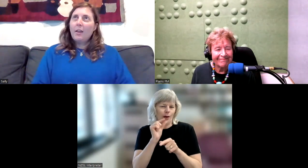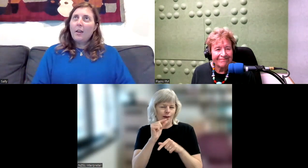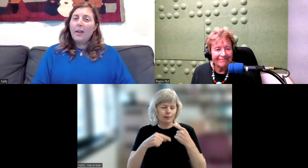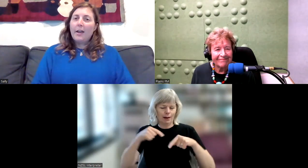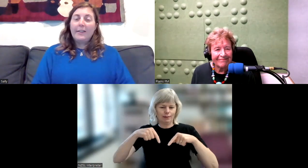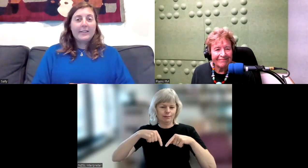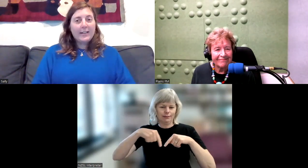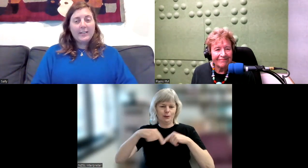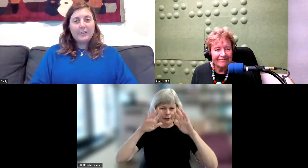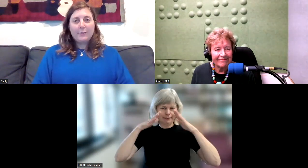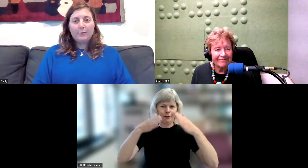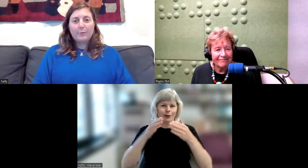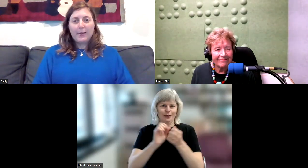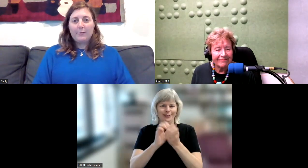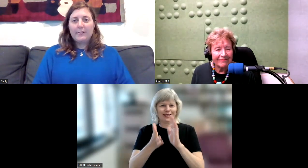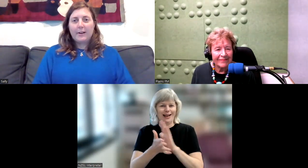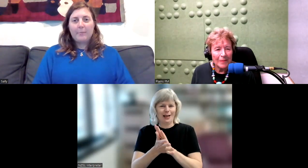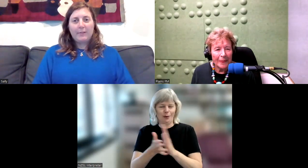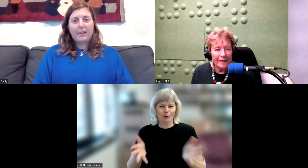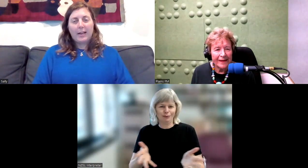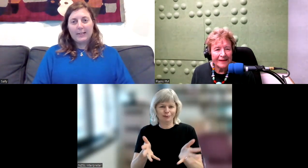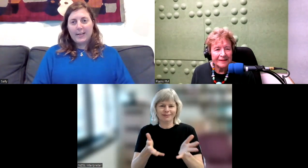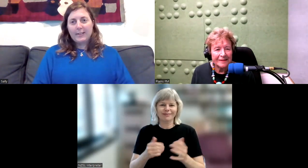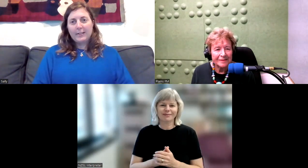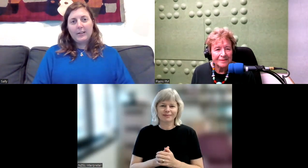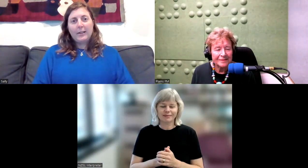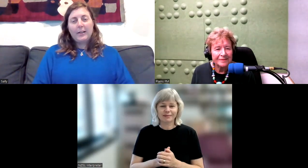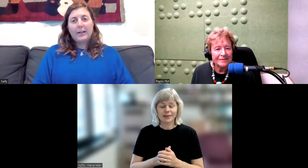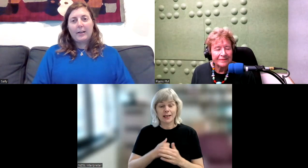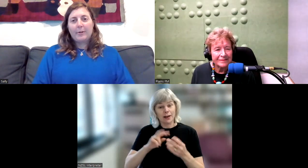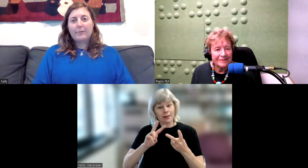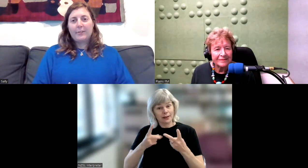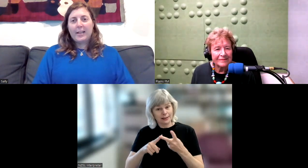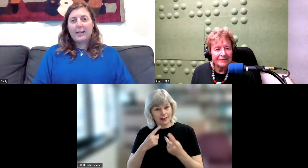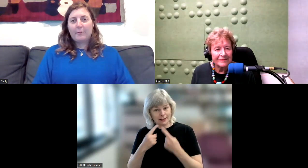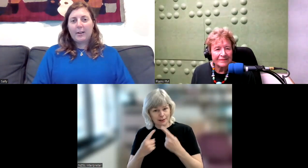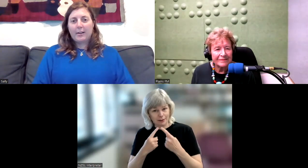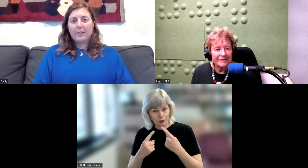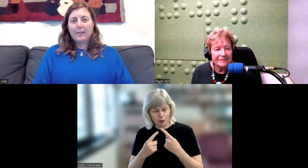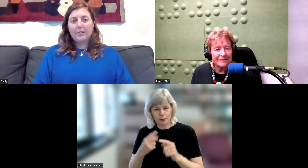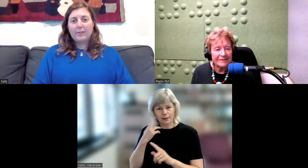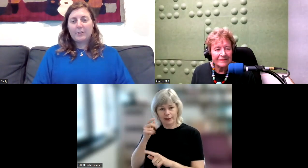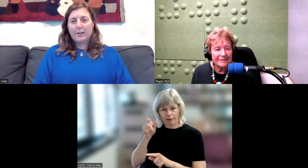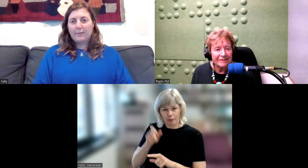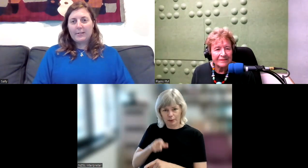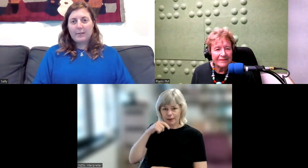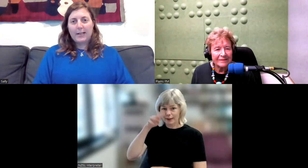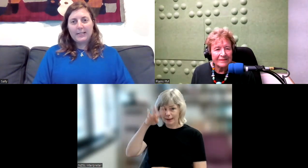And then our second interview will be with Sarah Pivak Alexander of Teheringawaka Victoria University, Wellington,